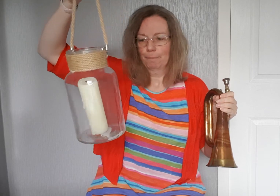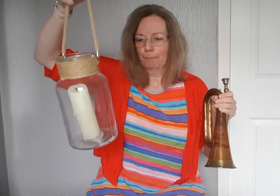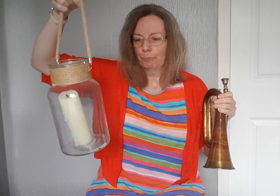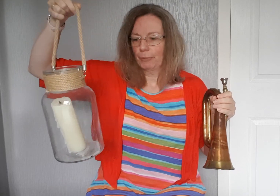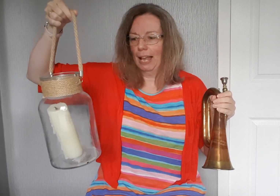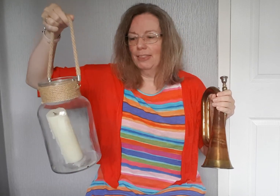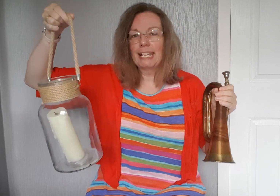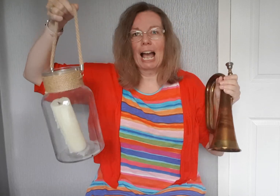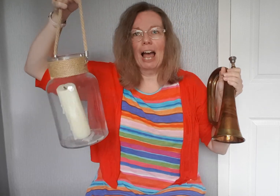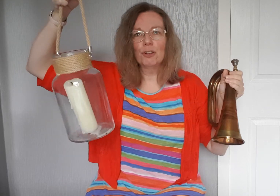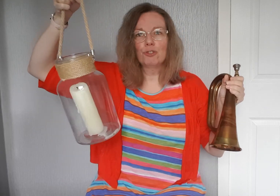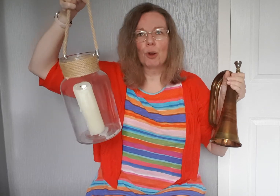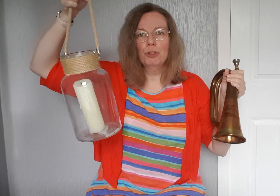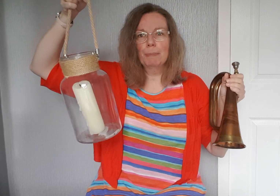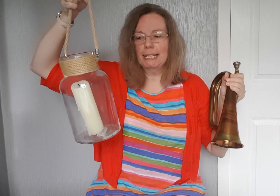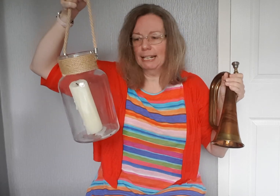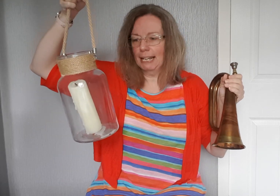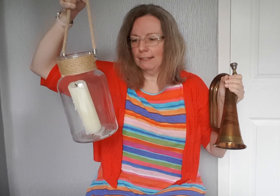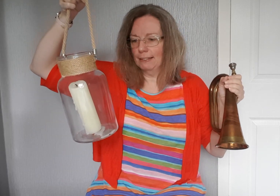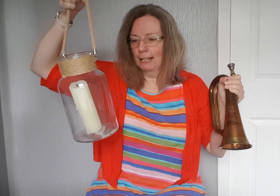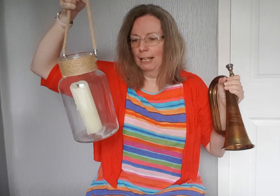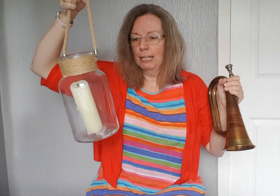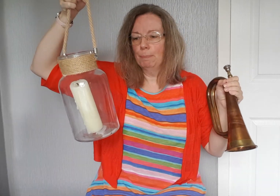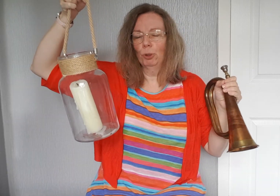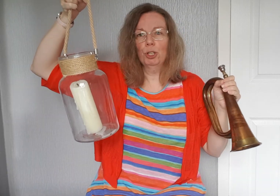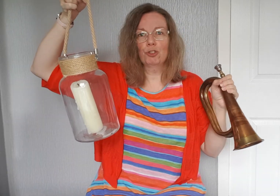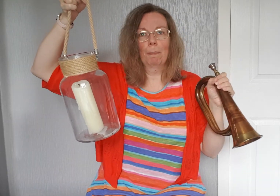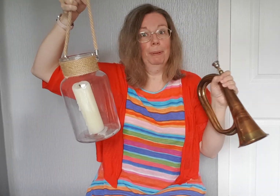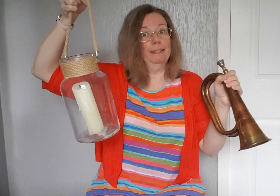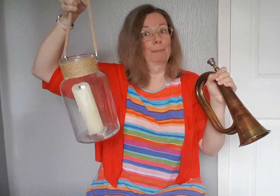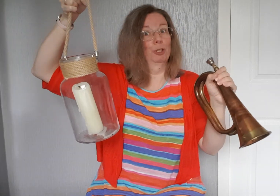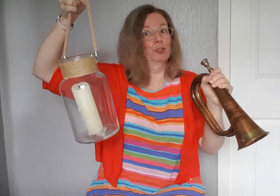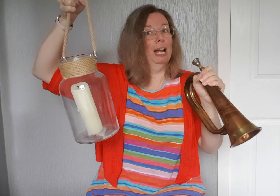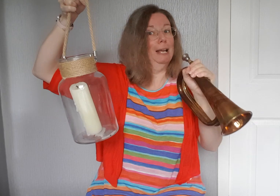And they gathered round the Midianites. They blew the trumpets. I'm going to try.